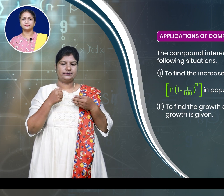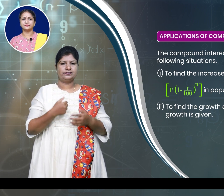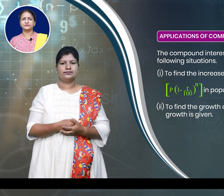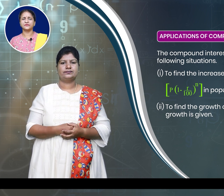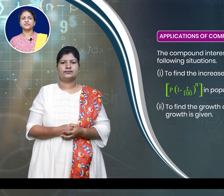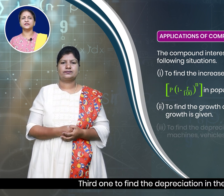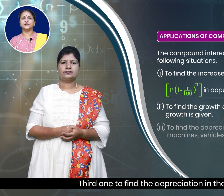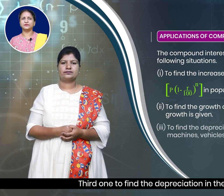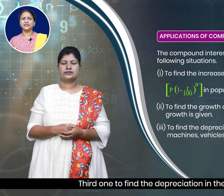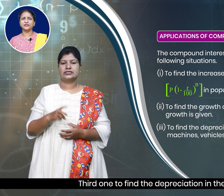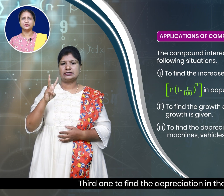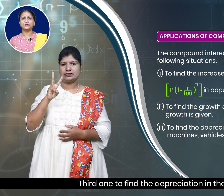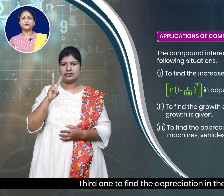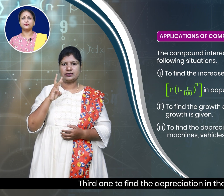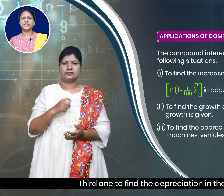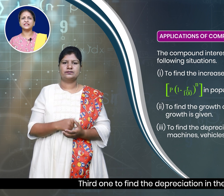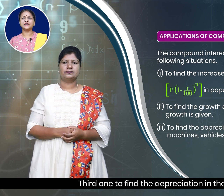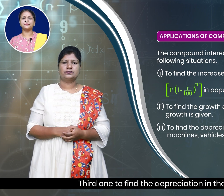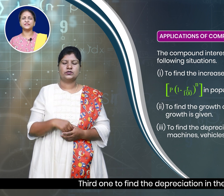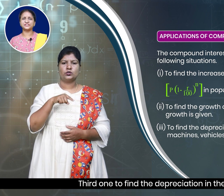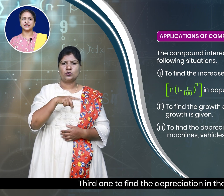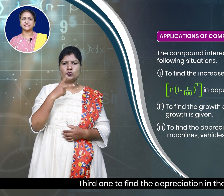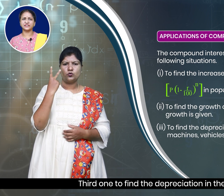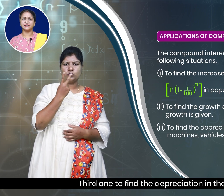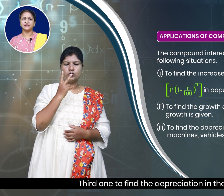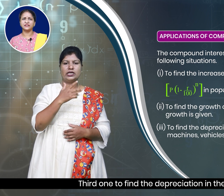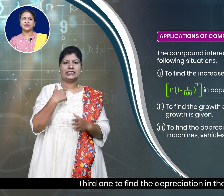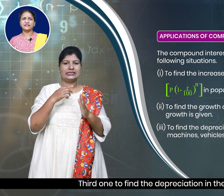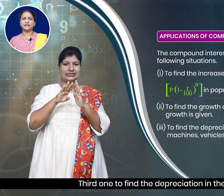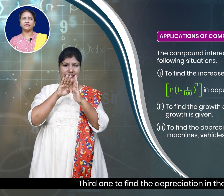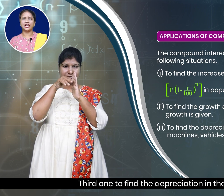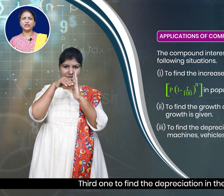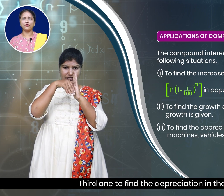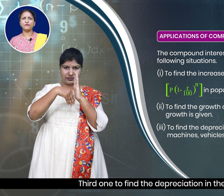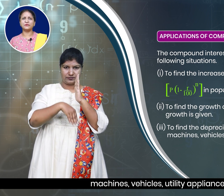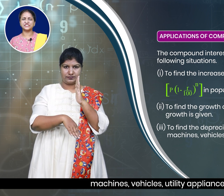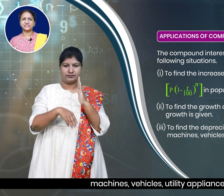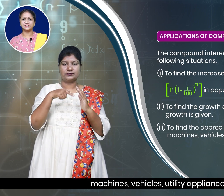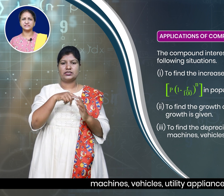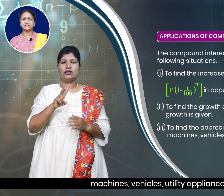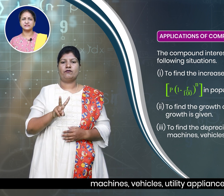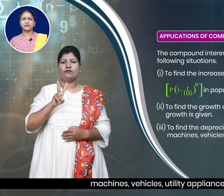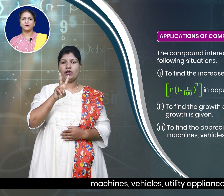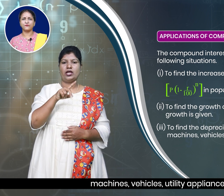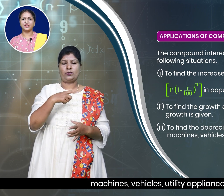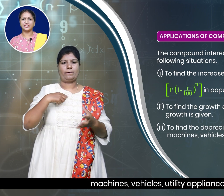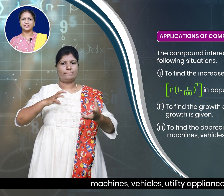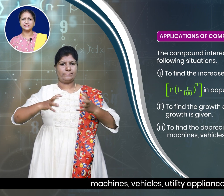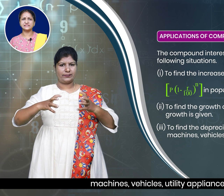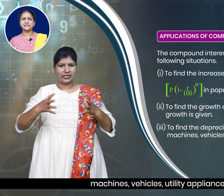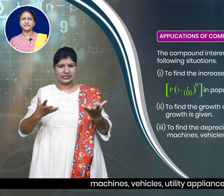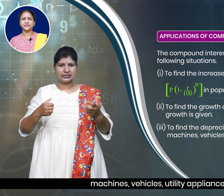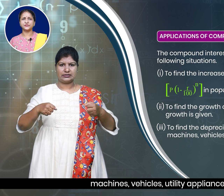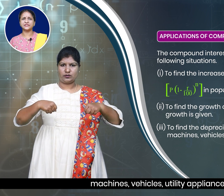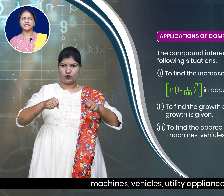Third one, to find the depreciation in the value of machines, vehicles, utility,